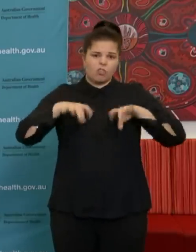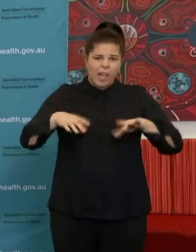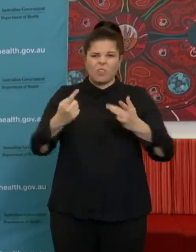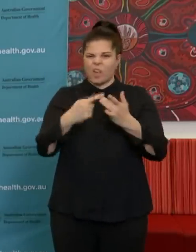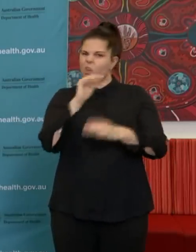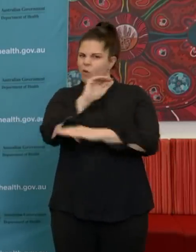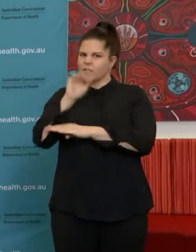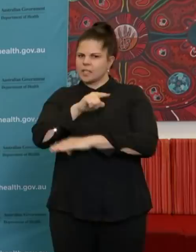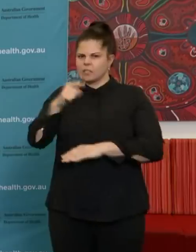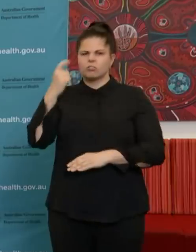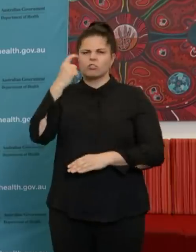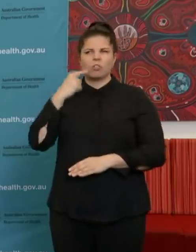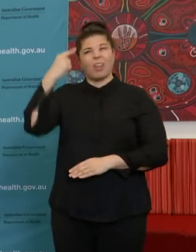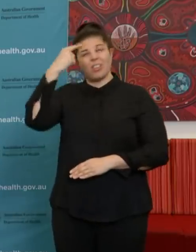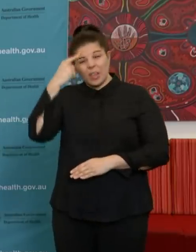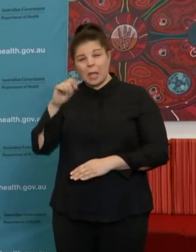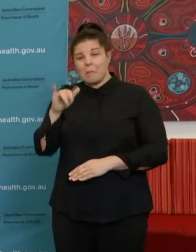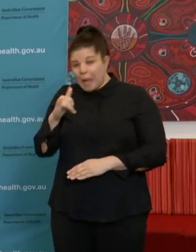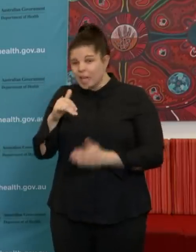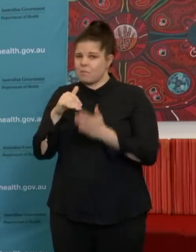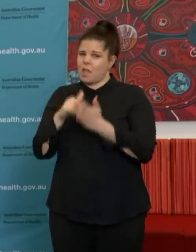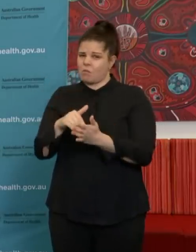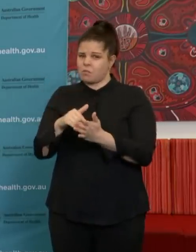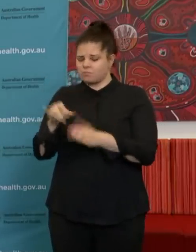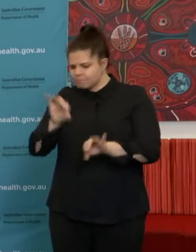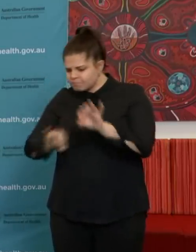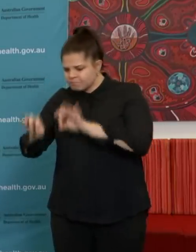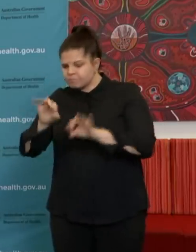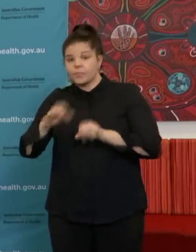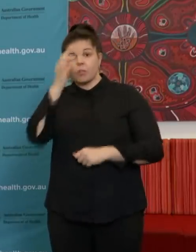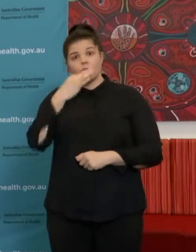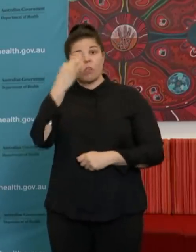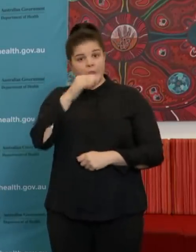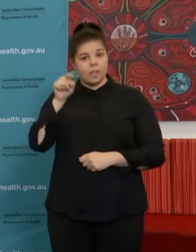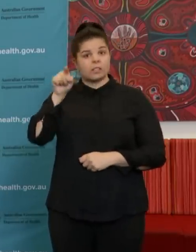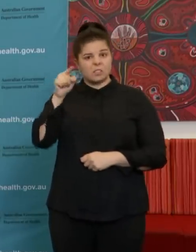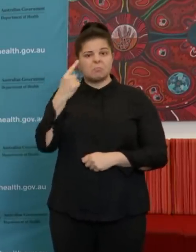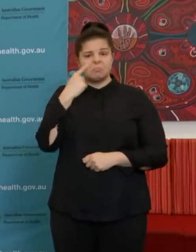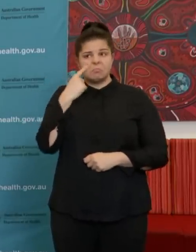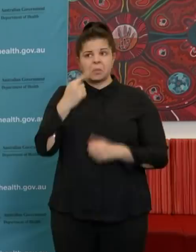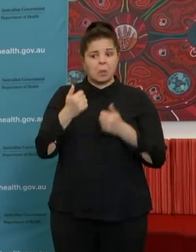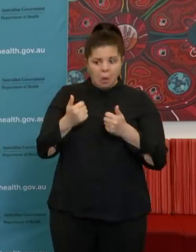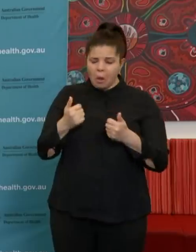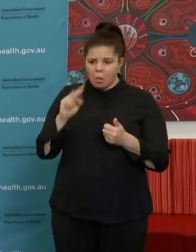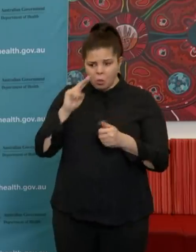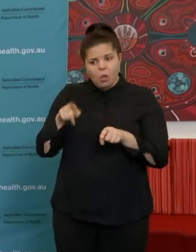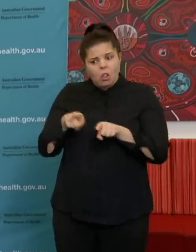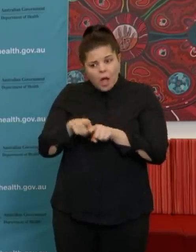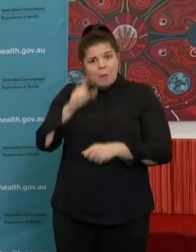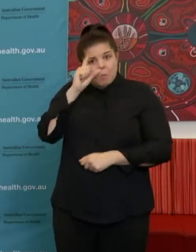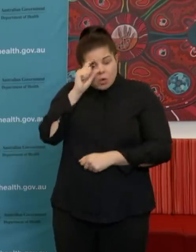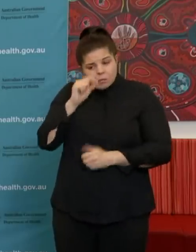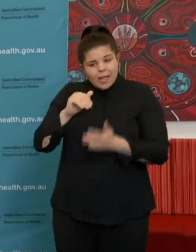in relation to this. Some early work done in France is positive, but